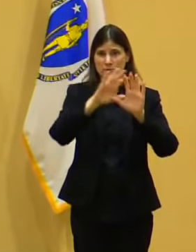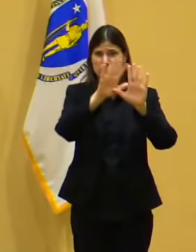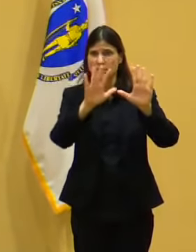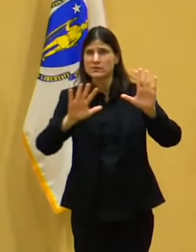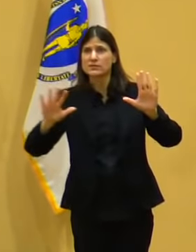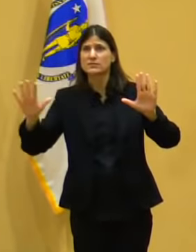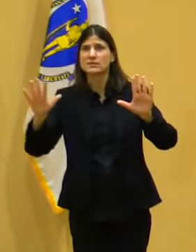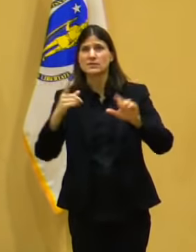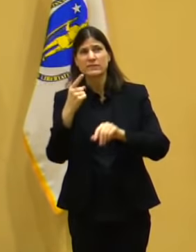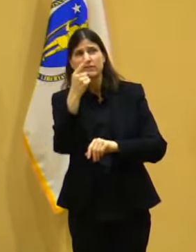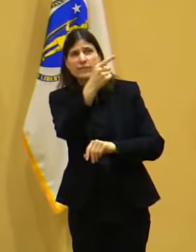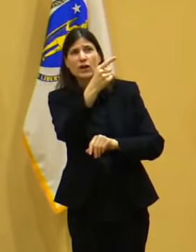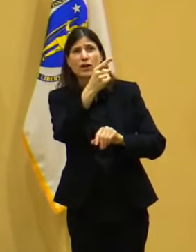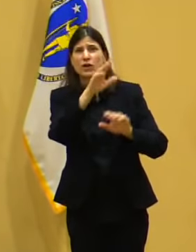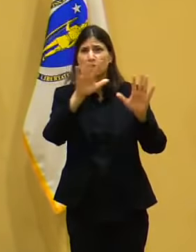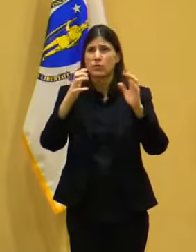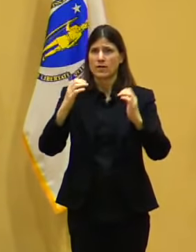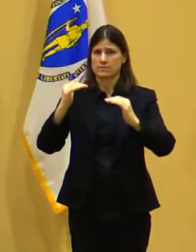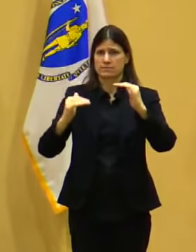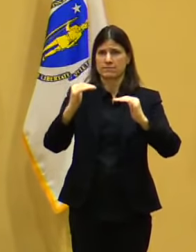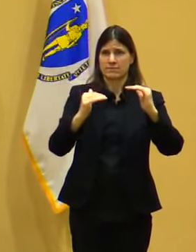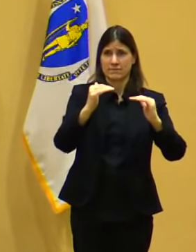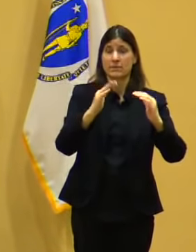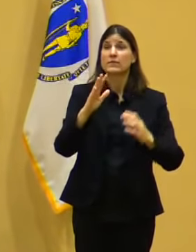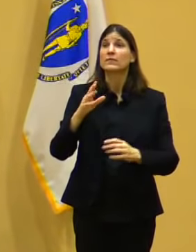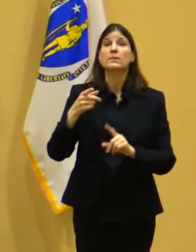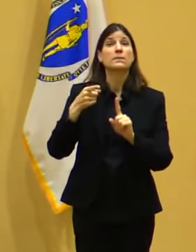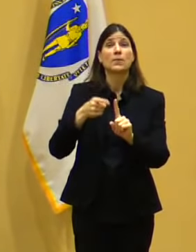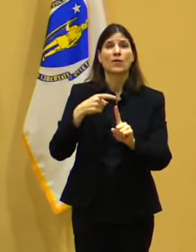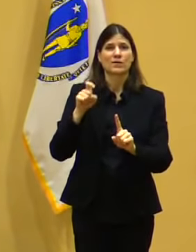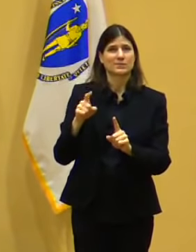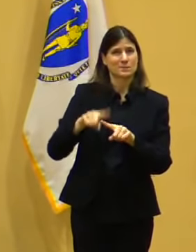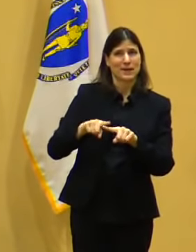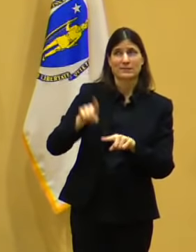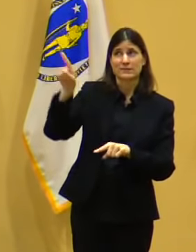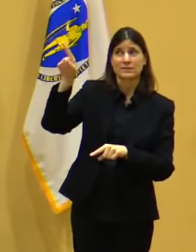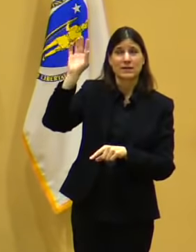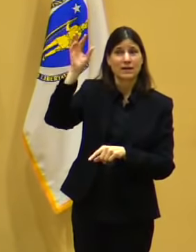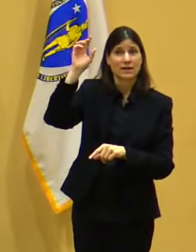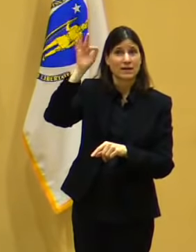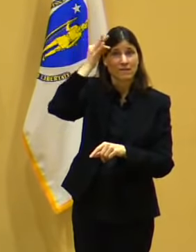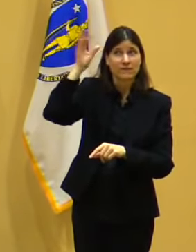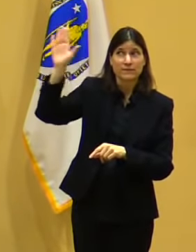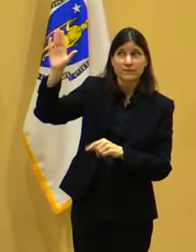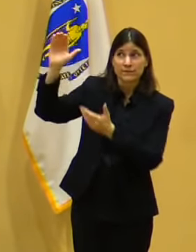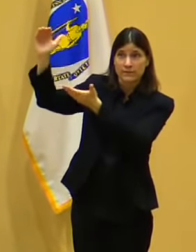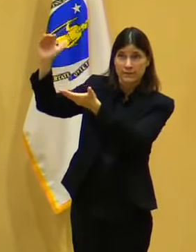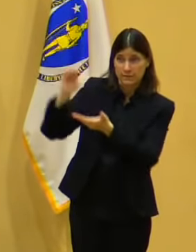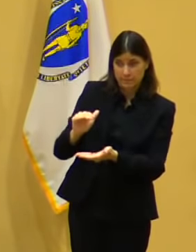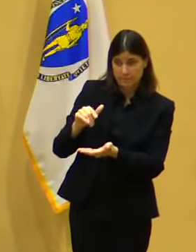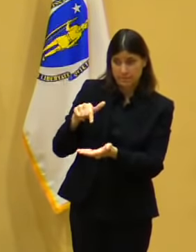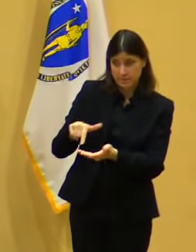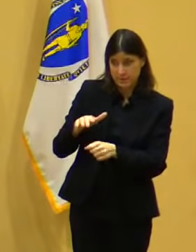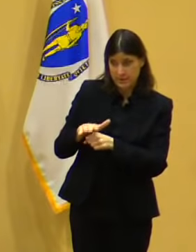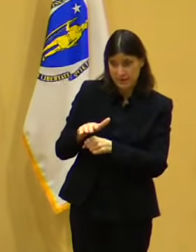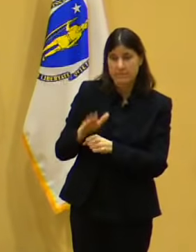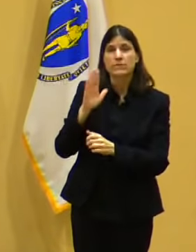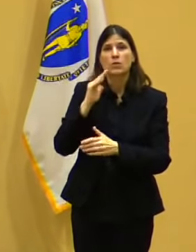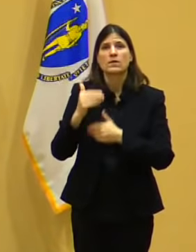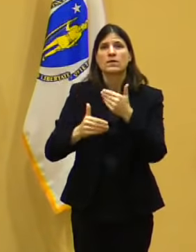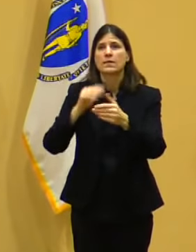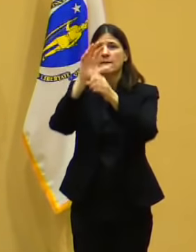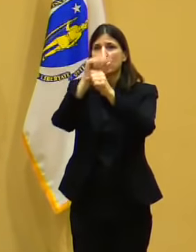light at the end of this tunnel. We're adding more appointments and capacity each week, and we're committed to moving as quickly as we possibly can